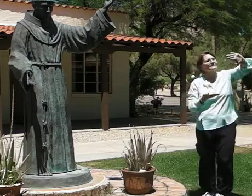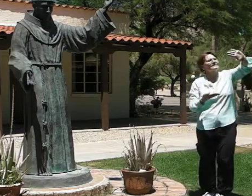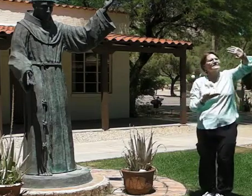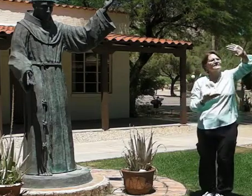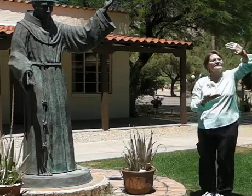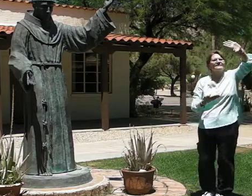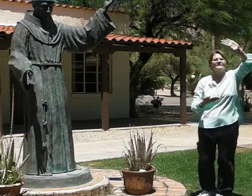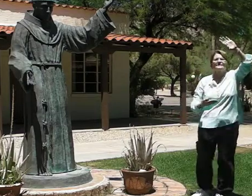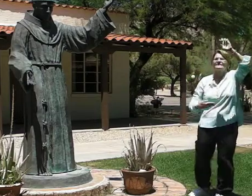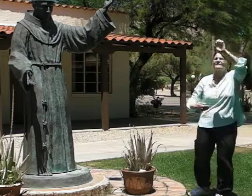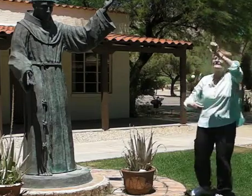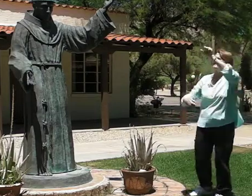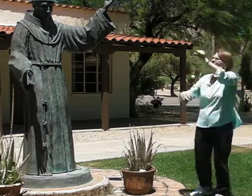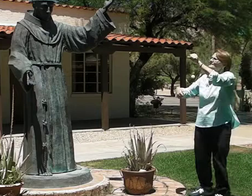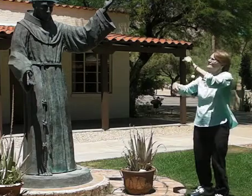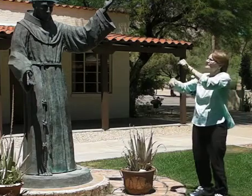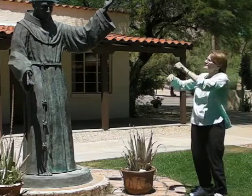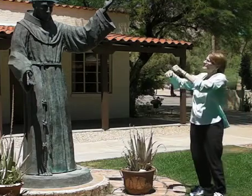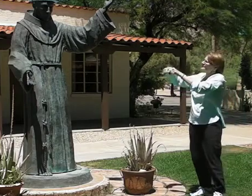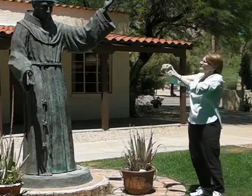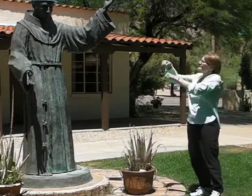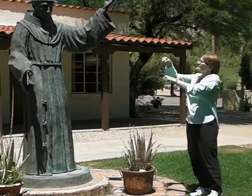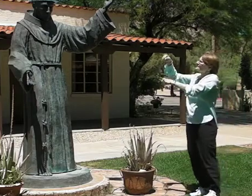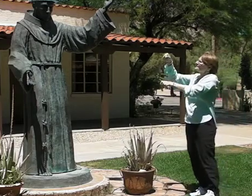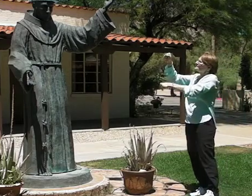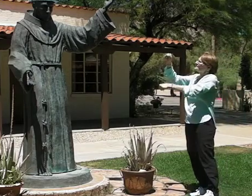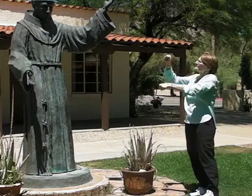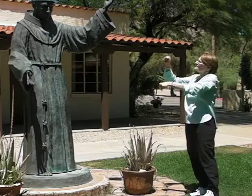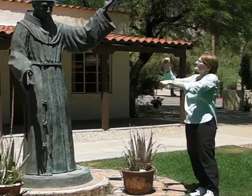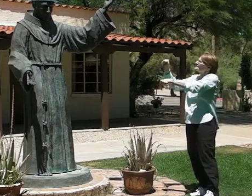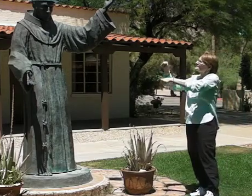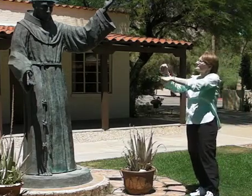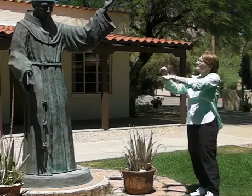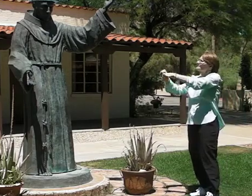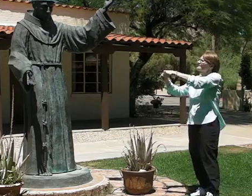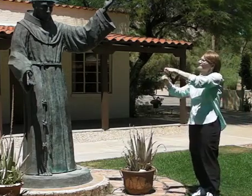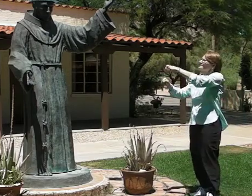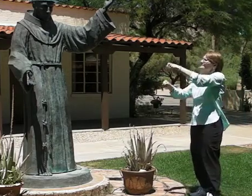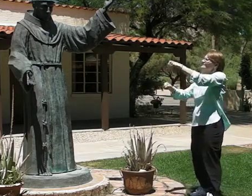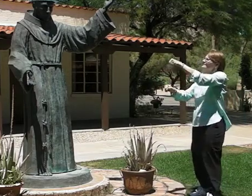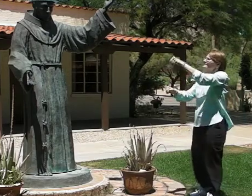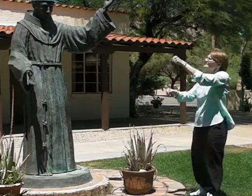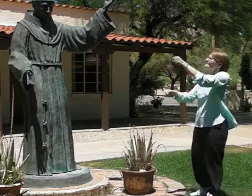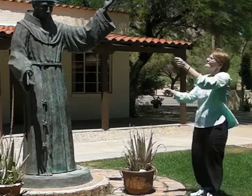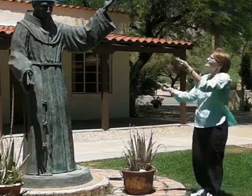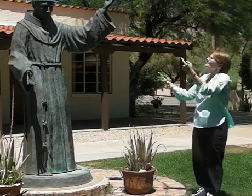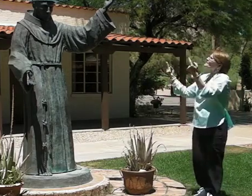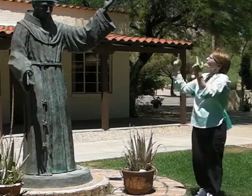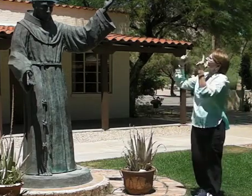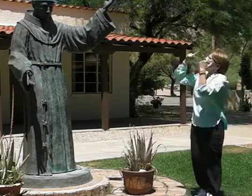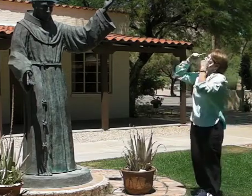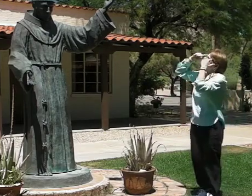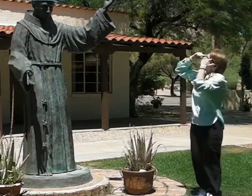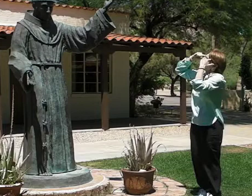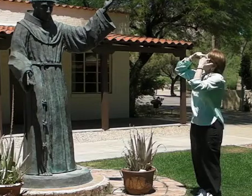Where there is doubt, let me have